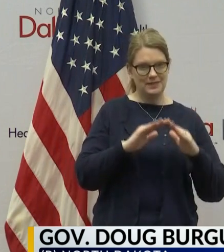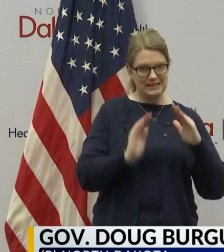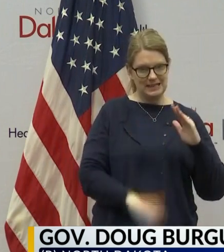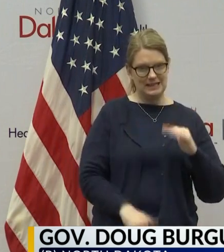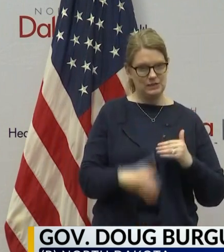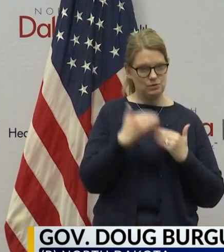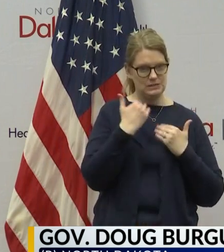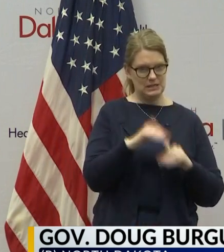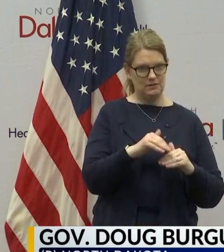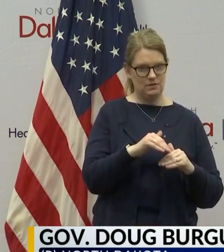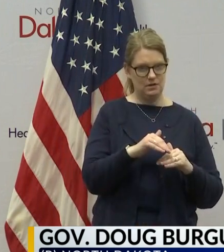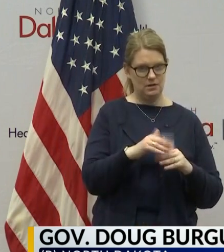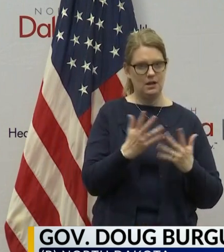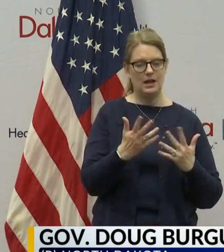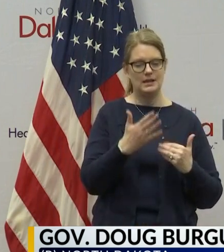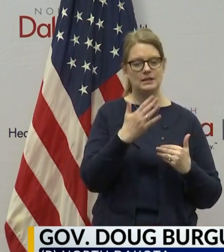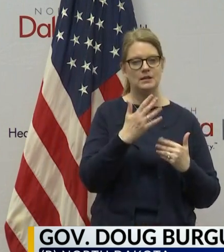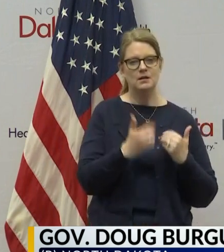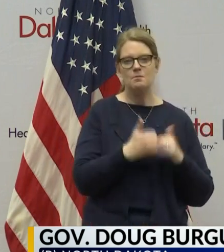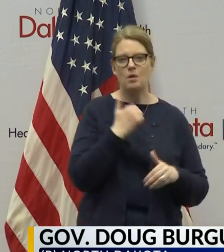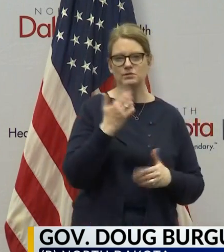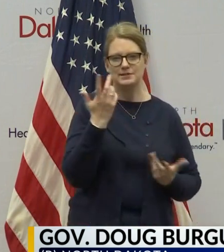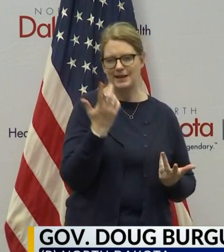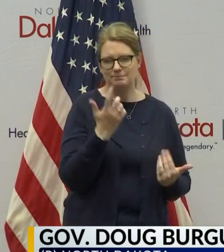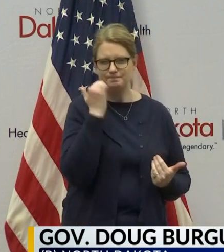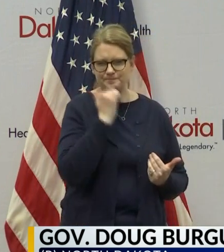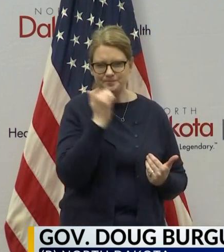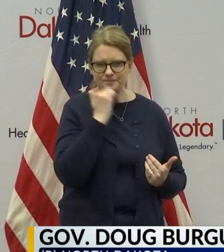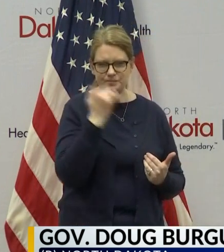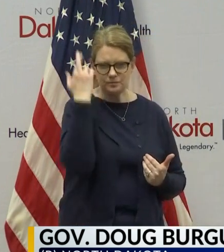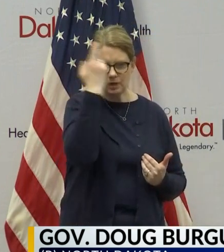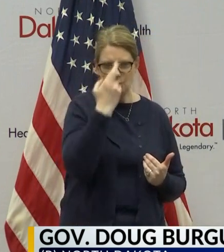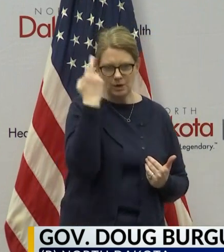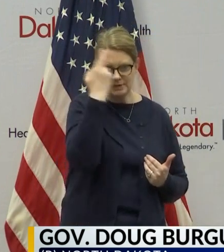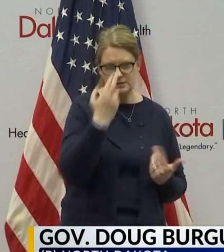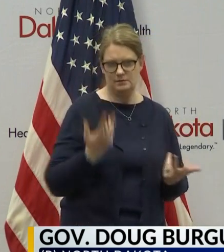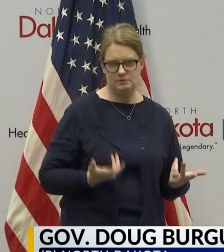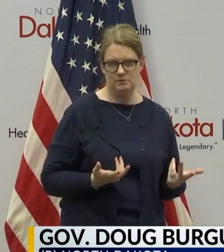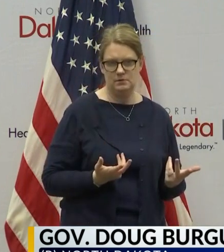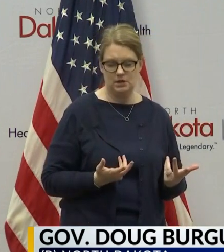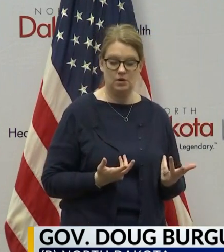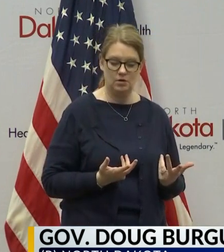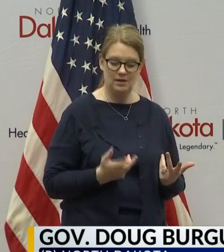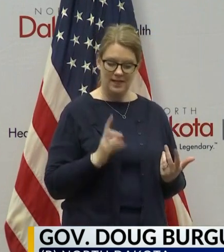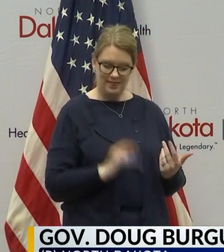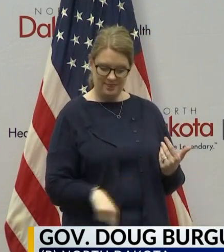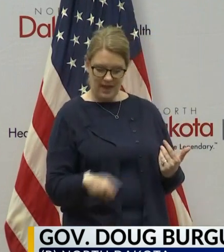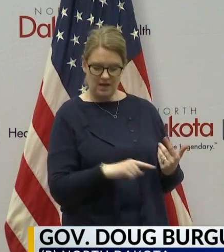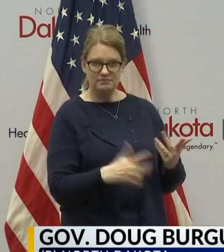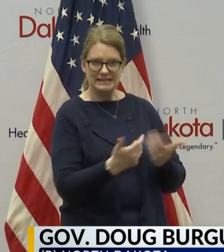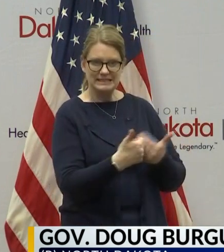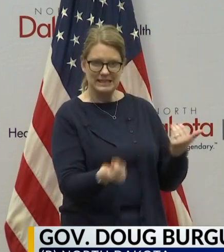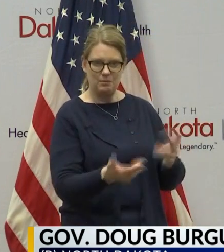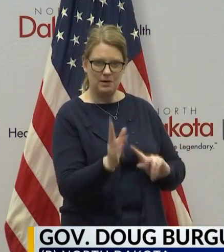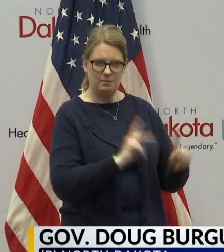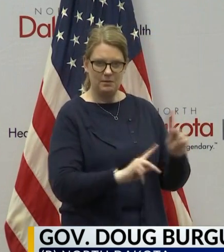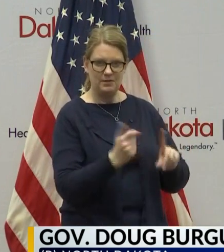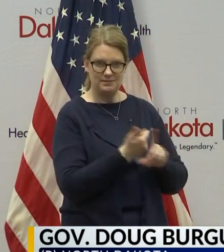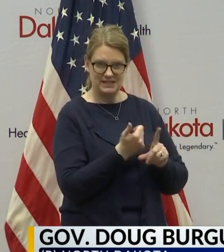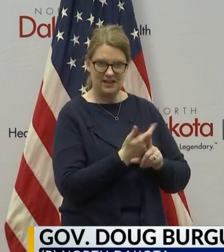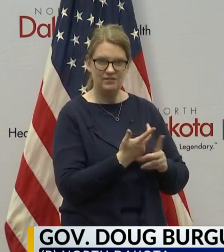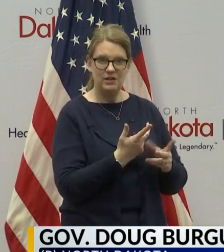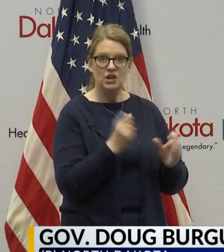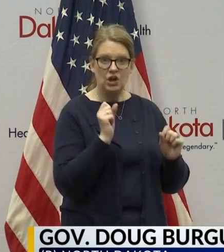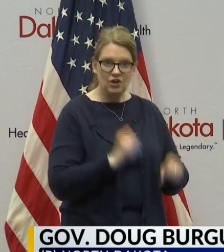and the most practical and most effective way of separating individuals who are known to be contagious or exposed